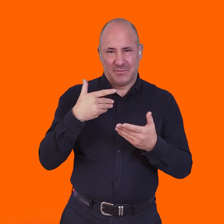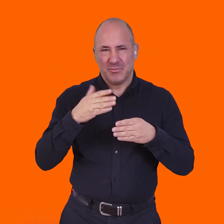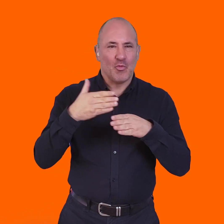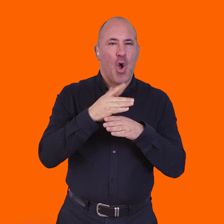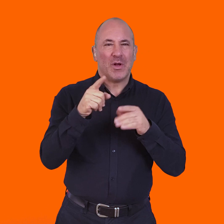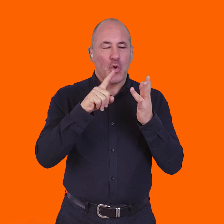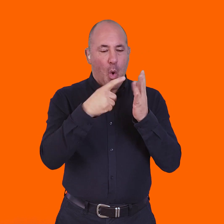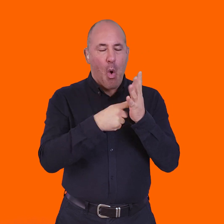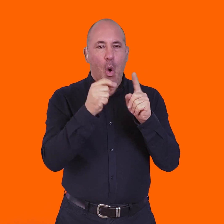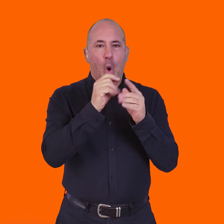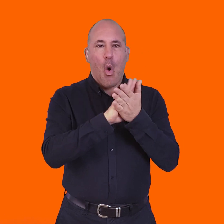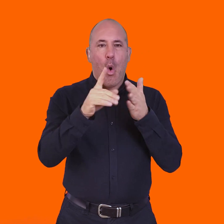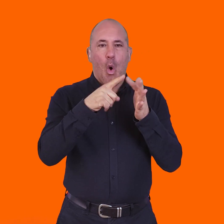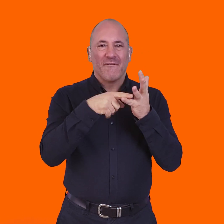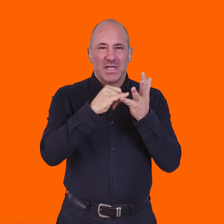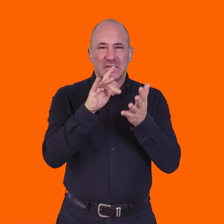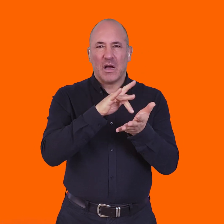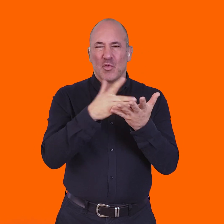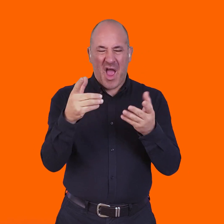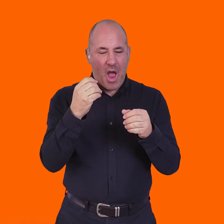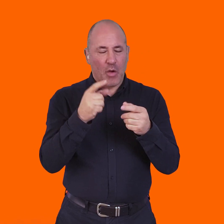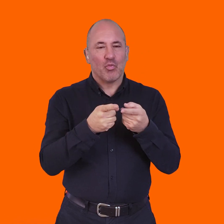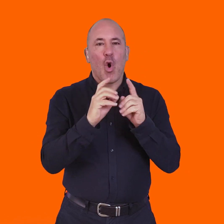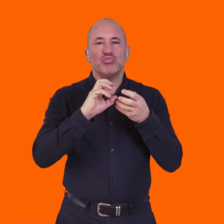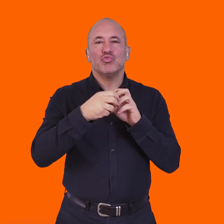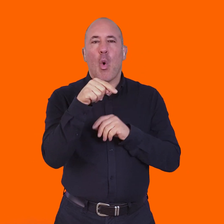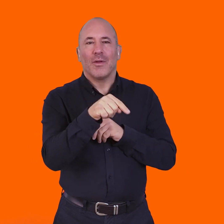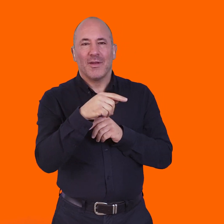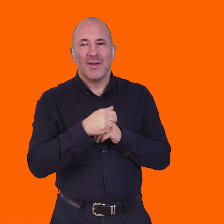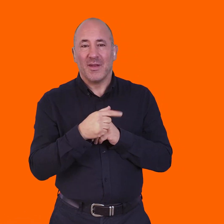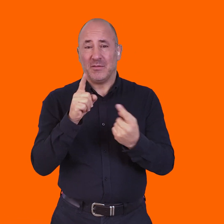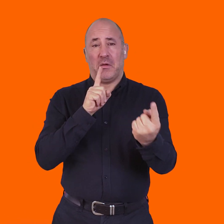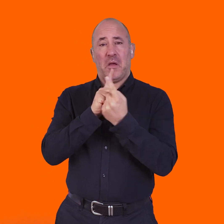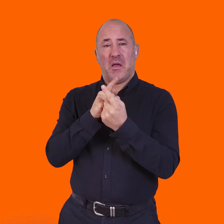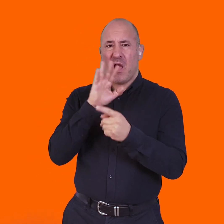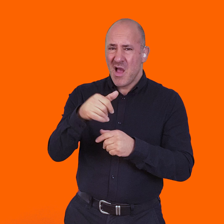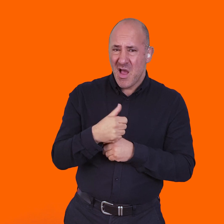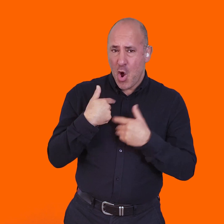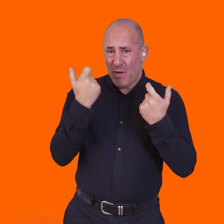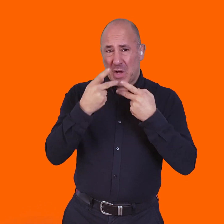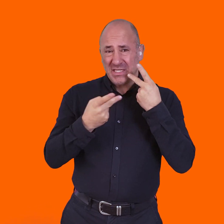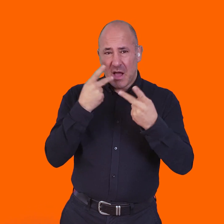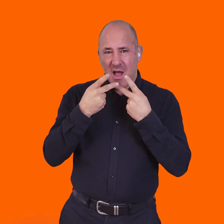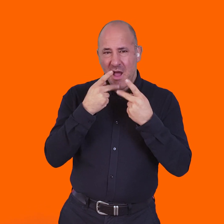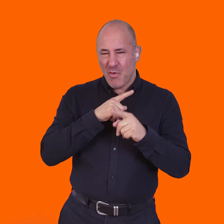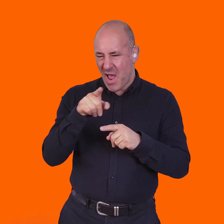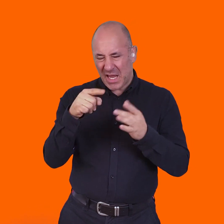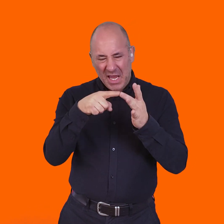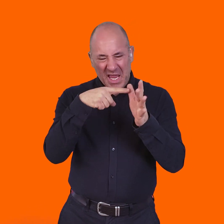we were doing a bit of work at the Orpheus Centre in Godston, and she came up to me, said, oh, look, we're looking for a bit of a singer to